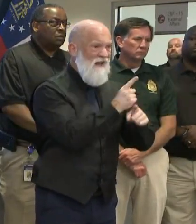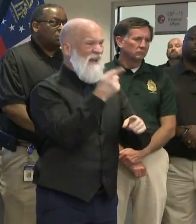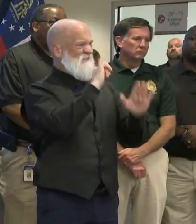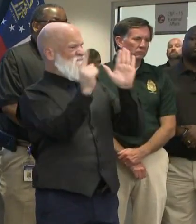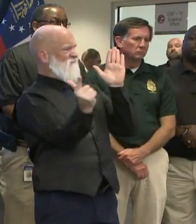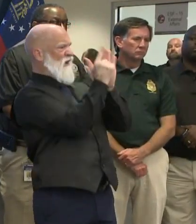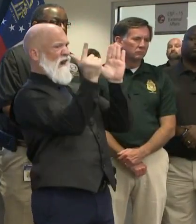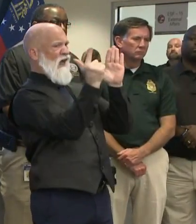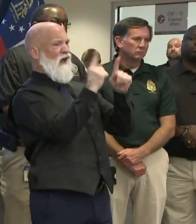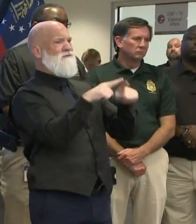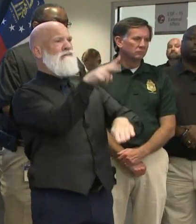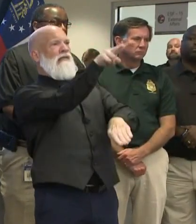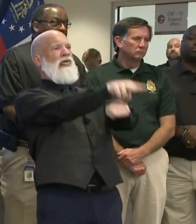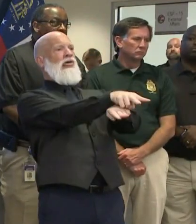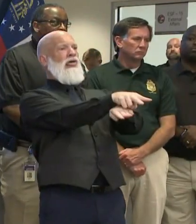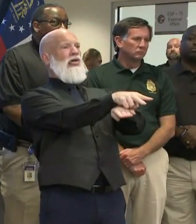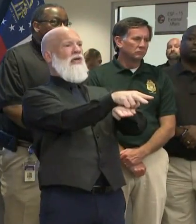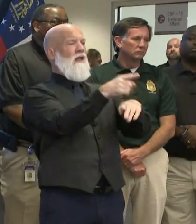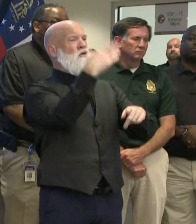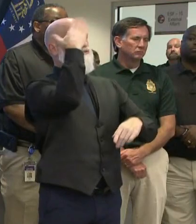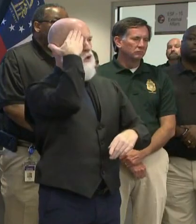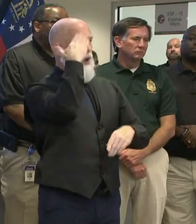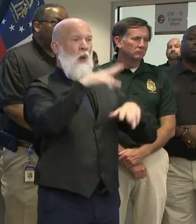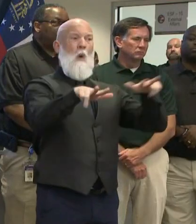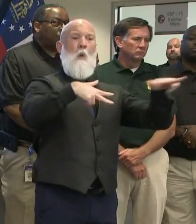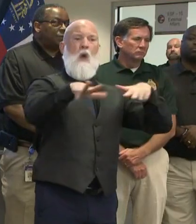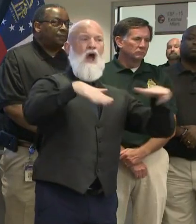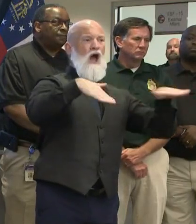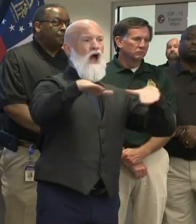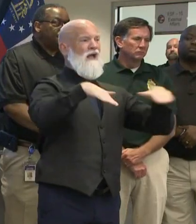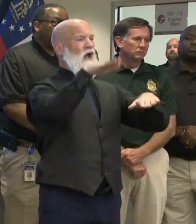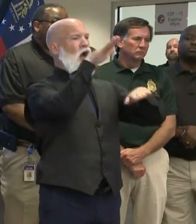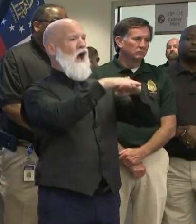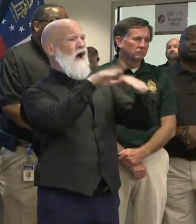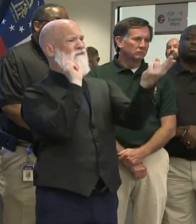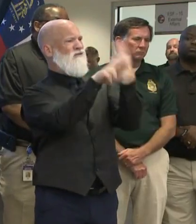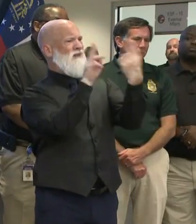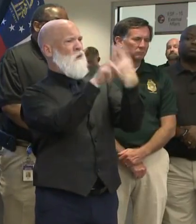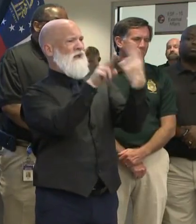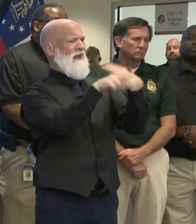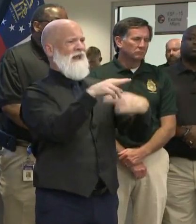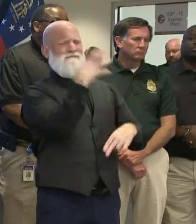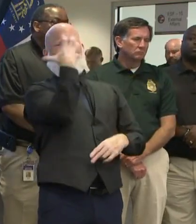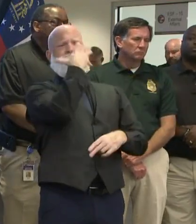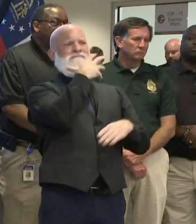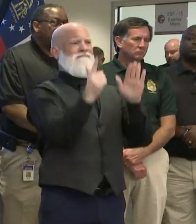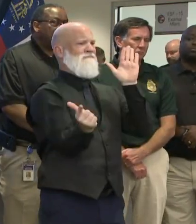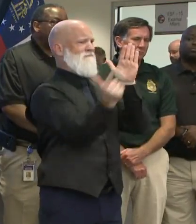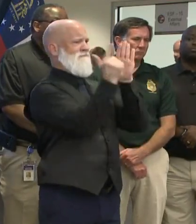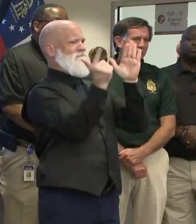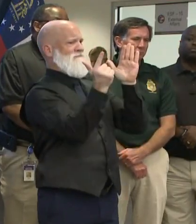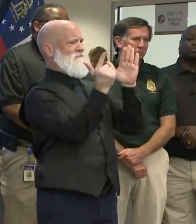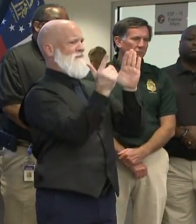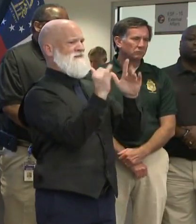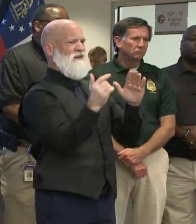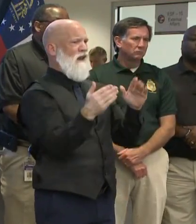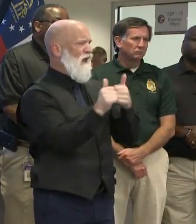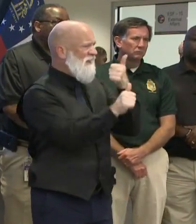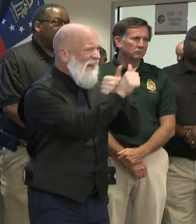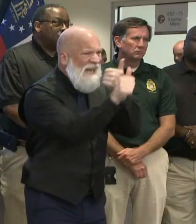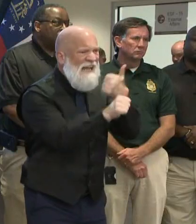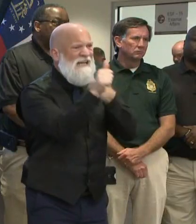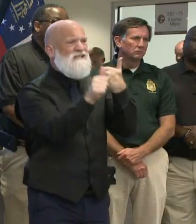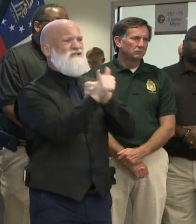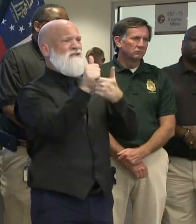I know it going on the interstate is against state law is dangerous for the people that are doing that, and it ties up a lot of police resources